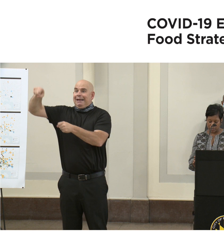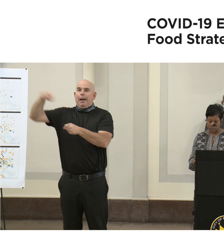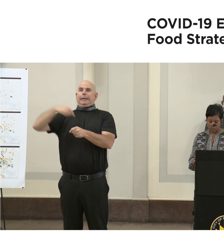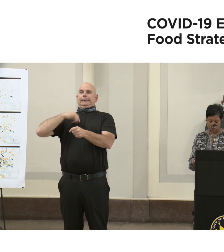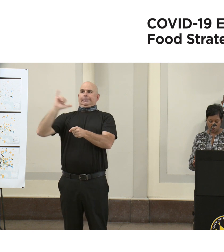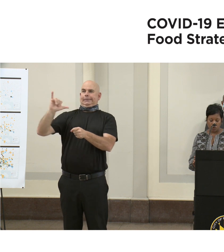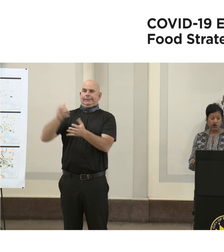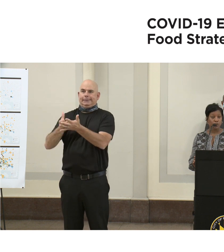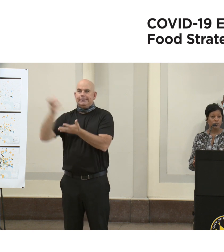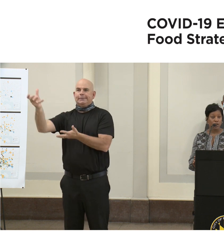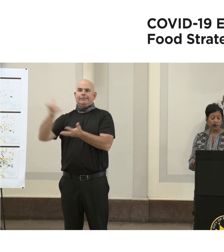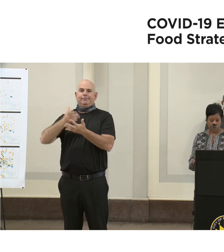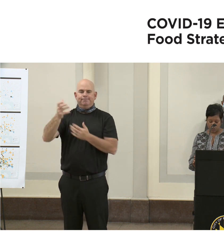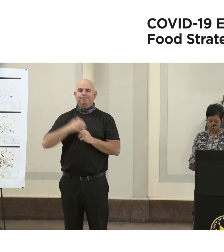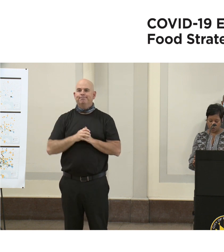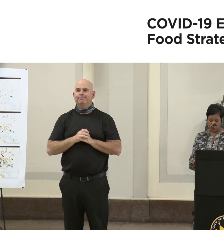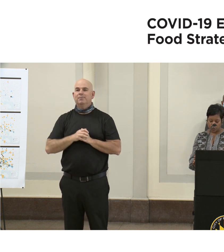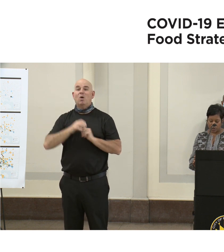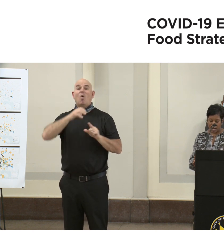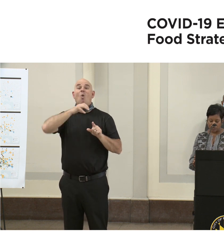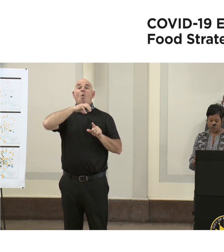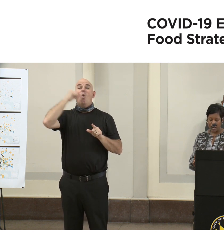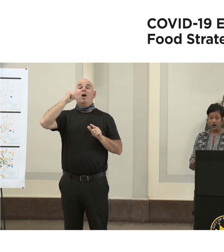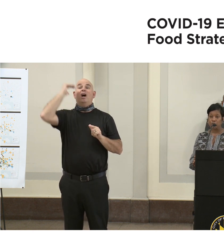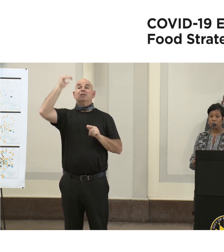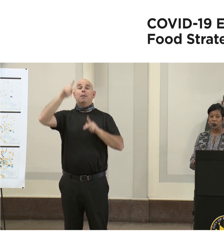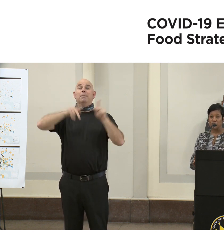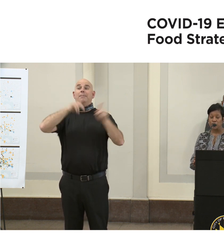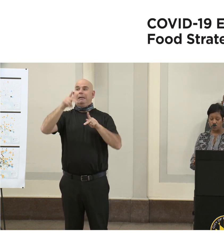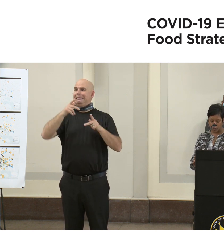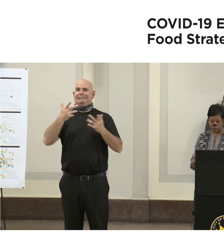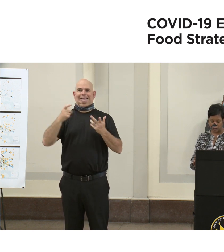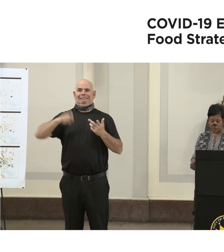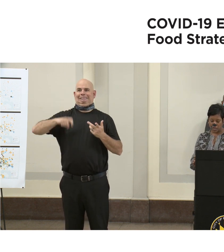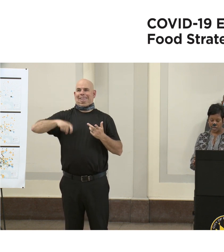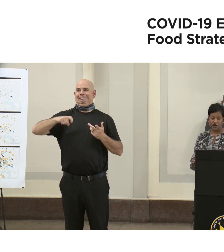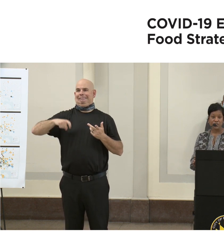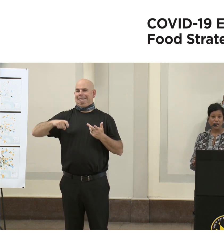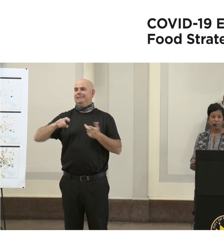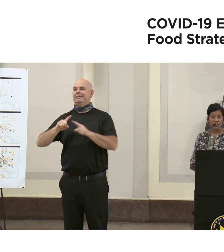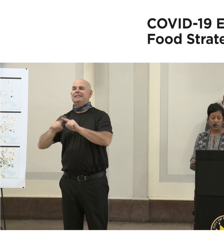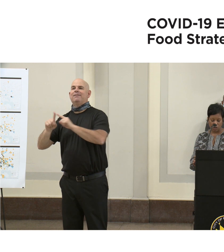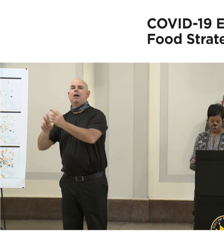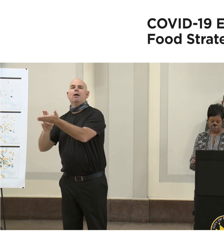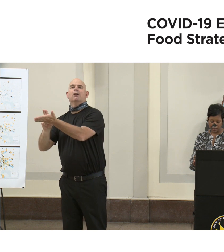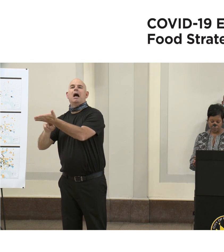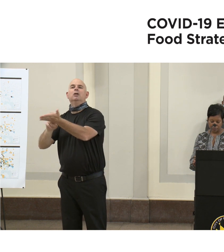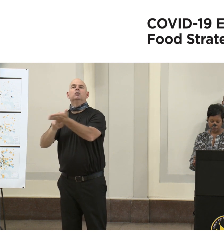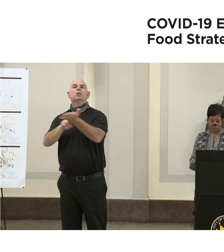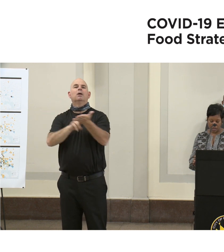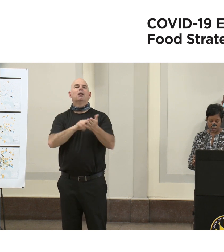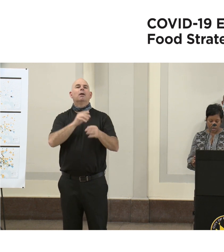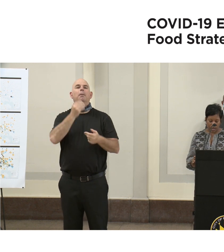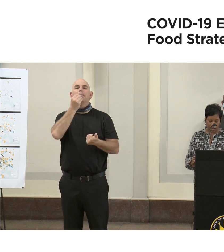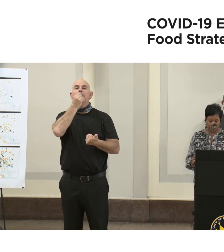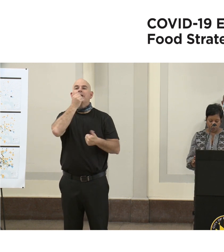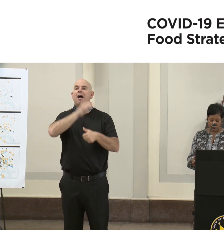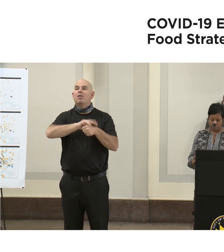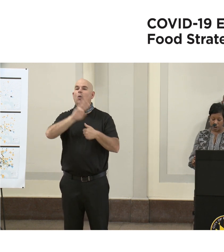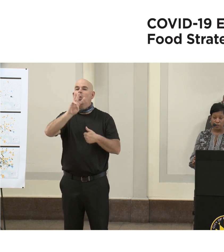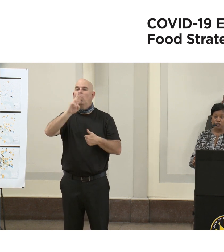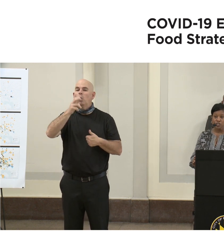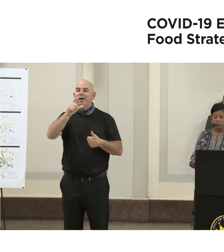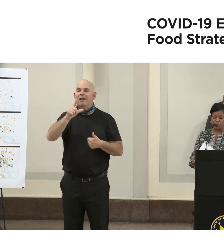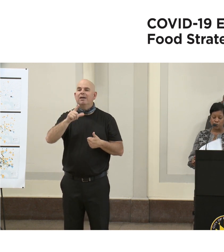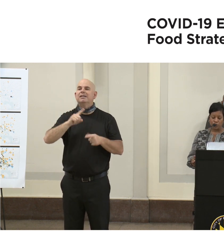delivery to older adults through contracts with Meals on Wheels and the Salvation Army. And